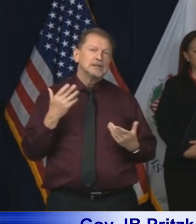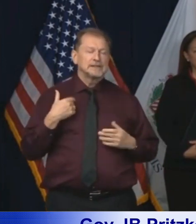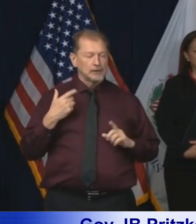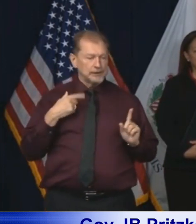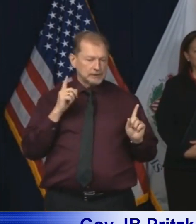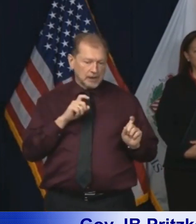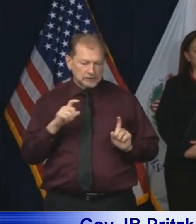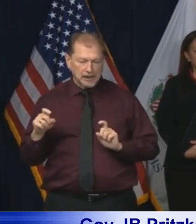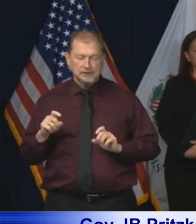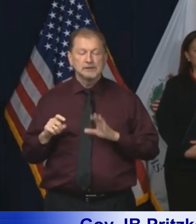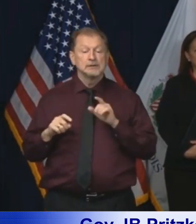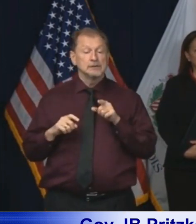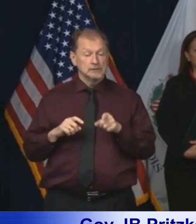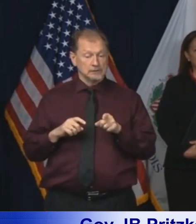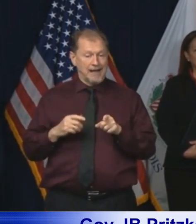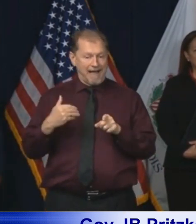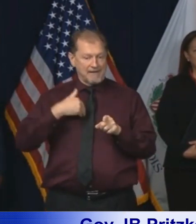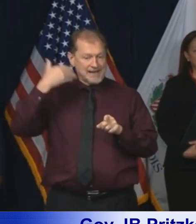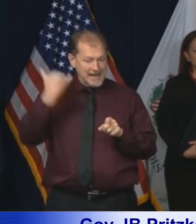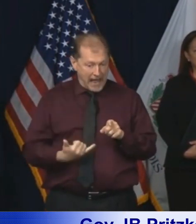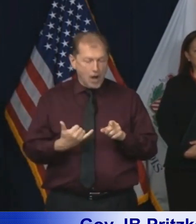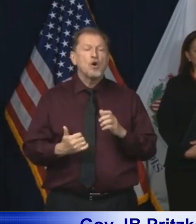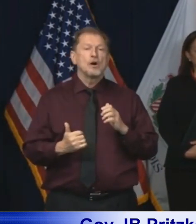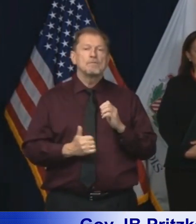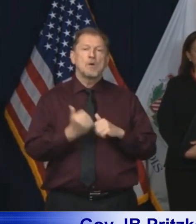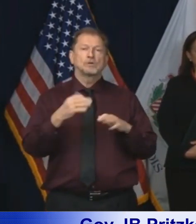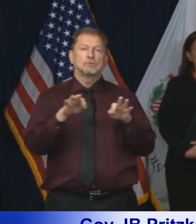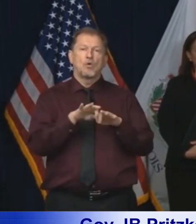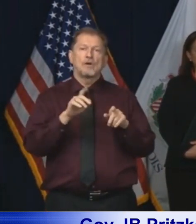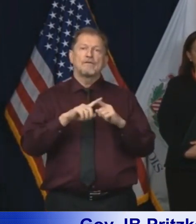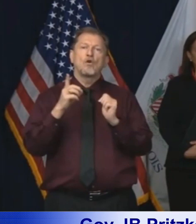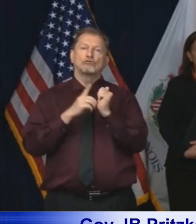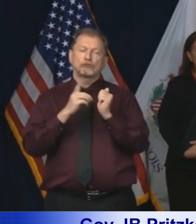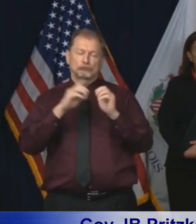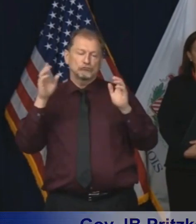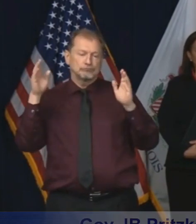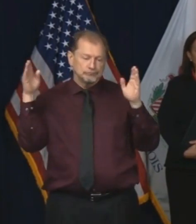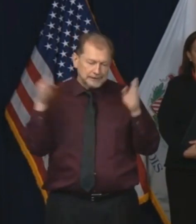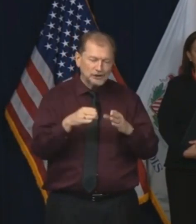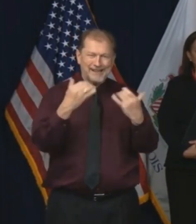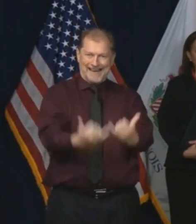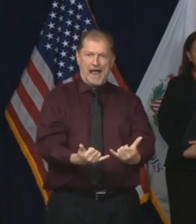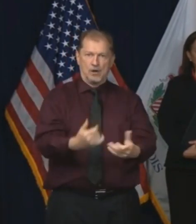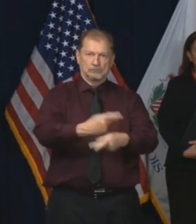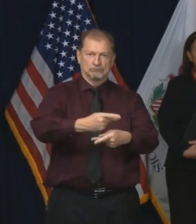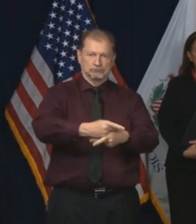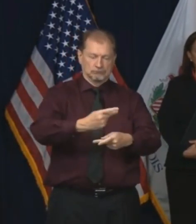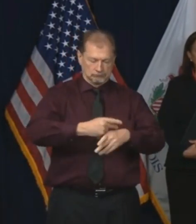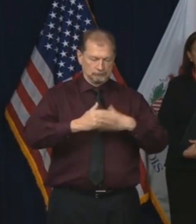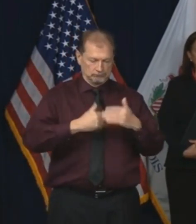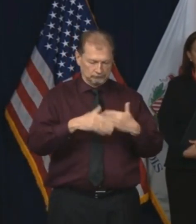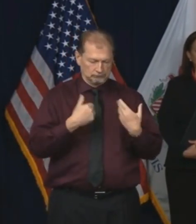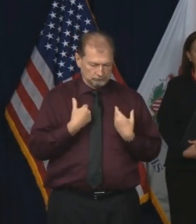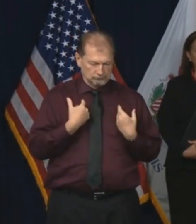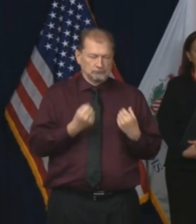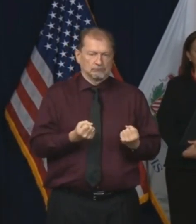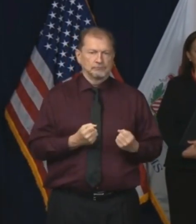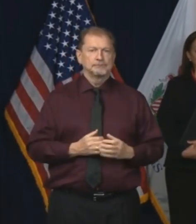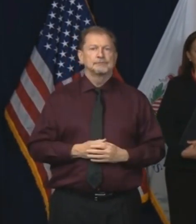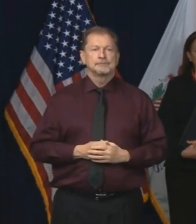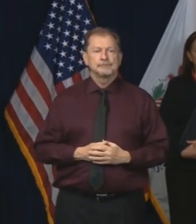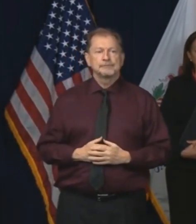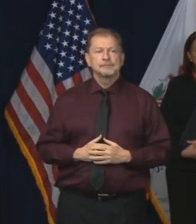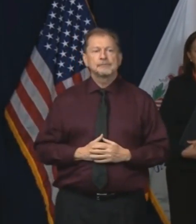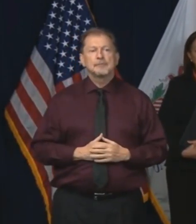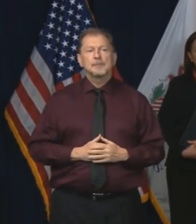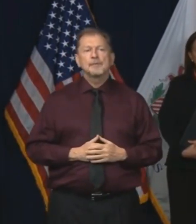tell you if you have it now, that's very important for the kind of care that you would get now so that you can more easily recover.